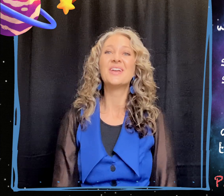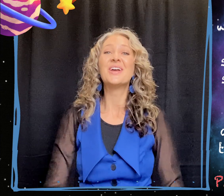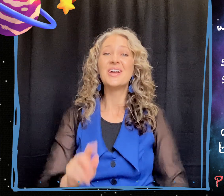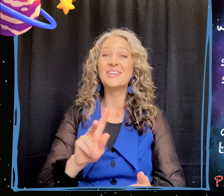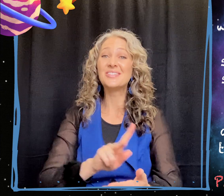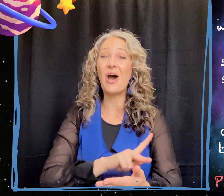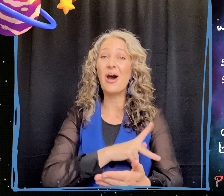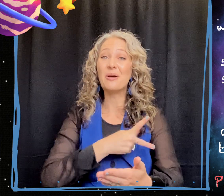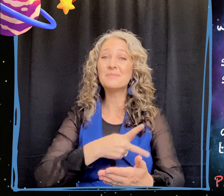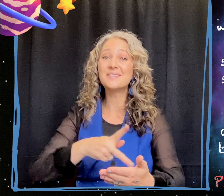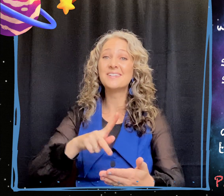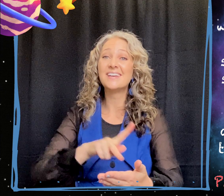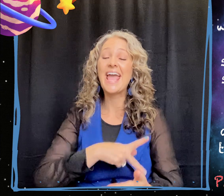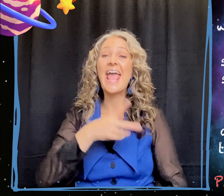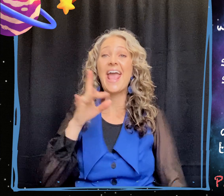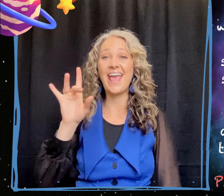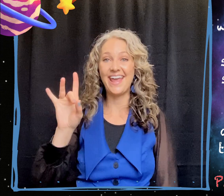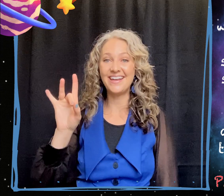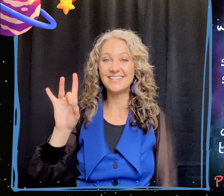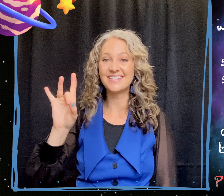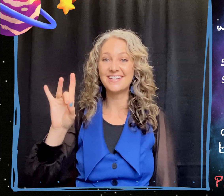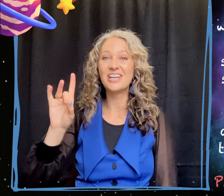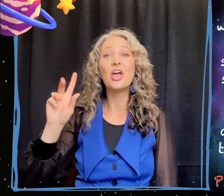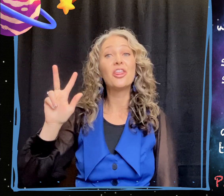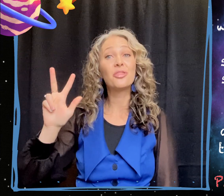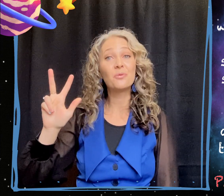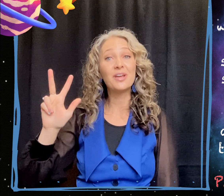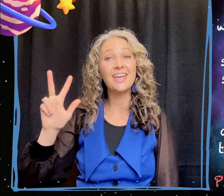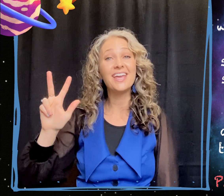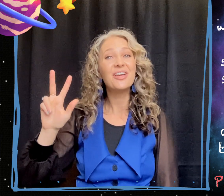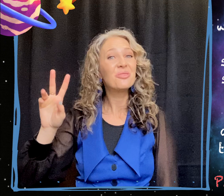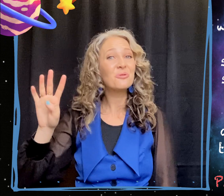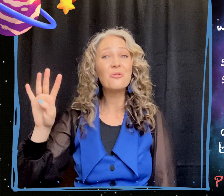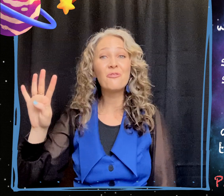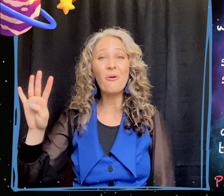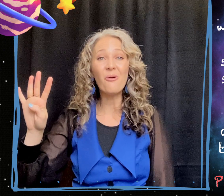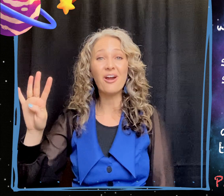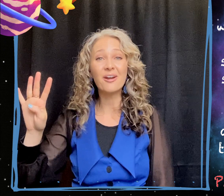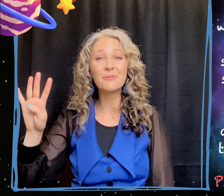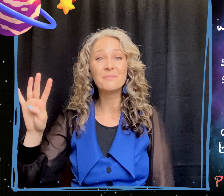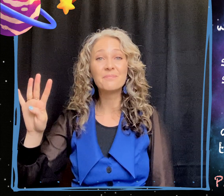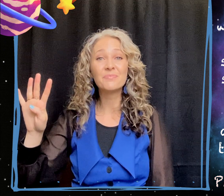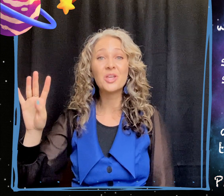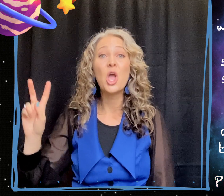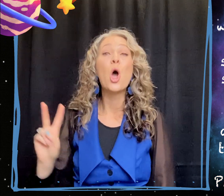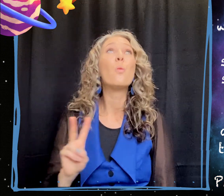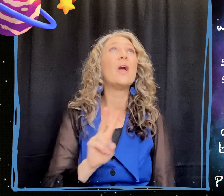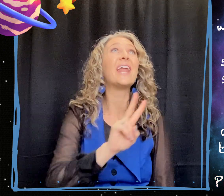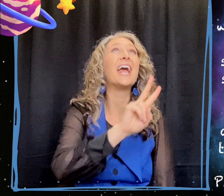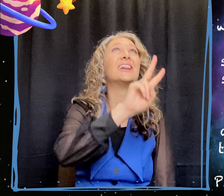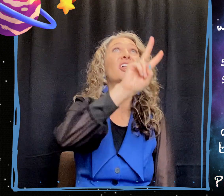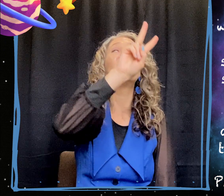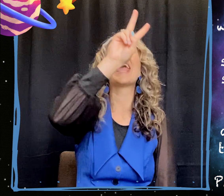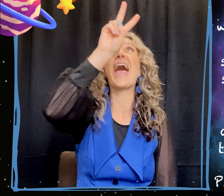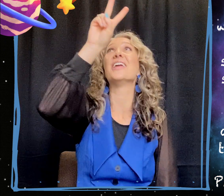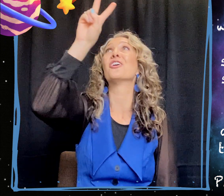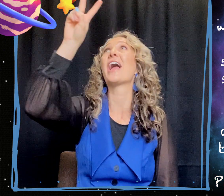Psalms 8, 3 through 4. When I look at your